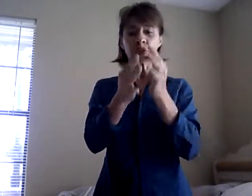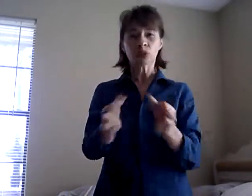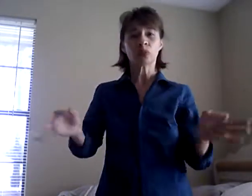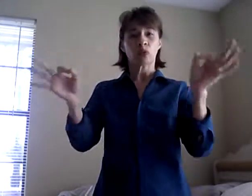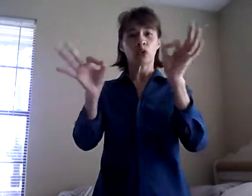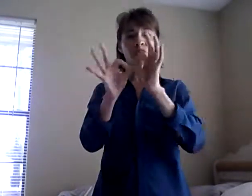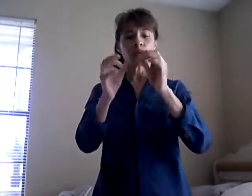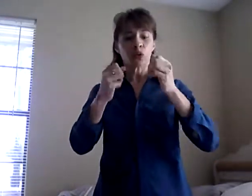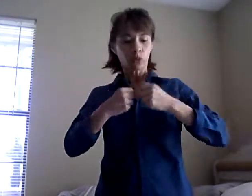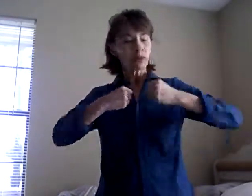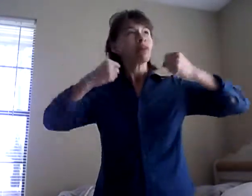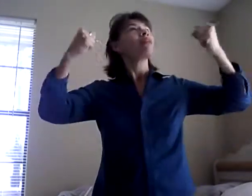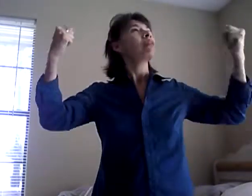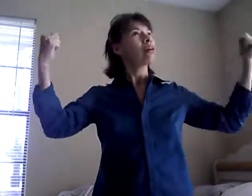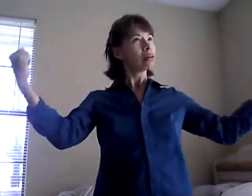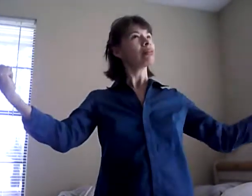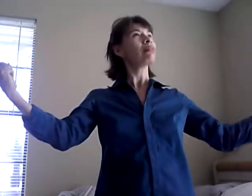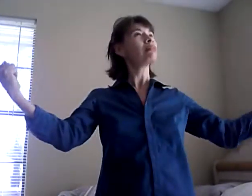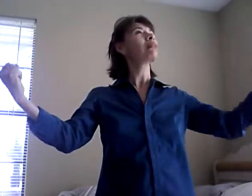energy on everyday life.